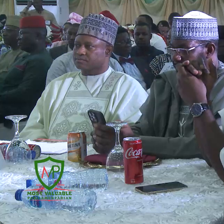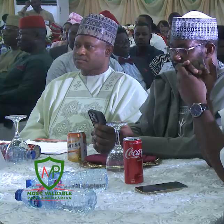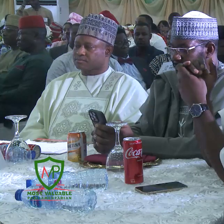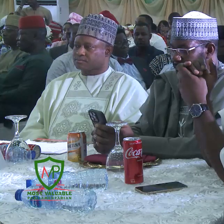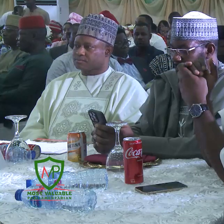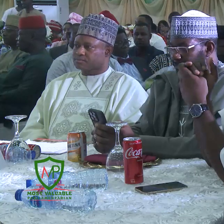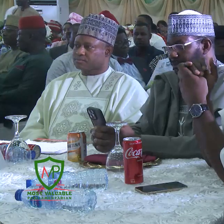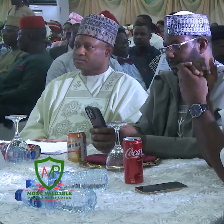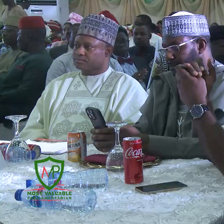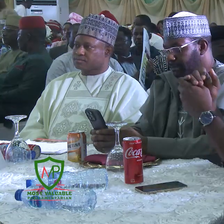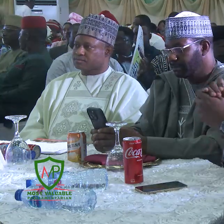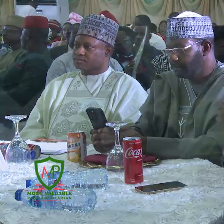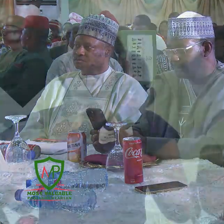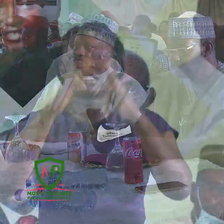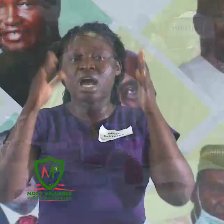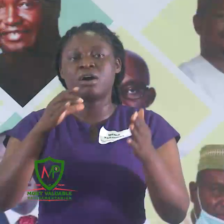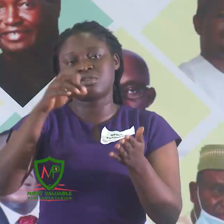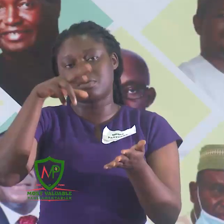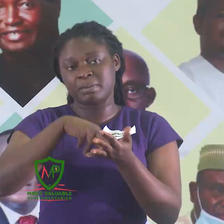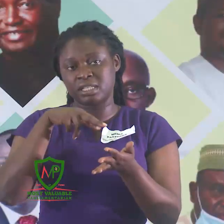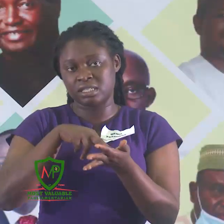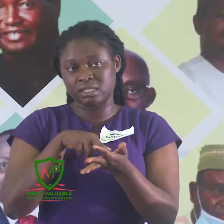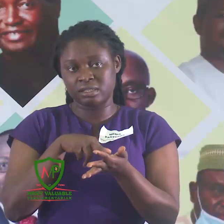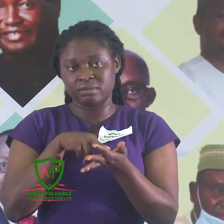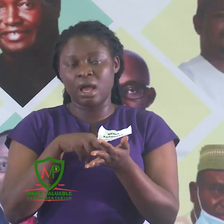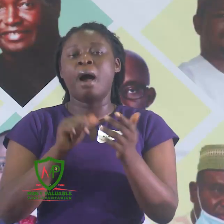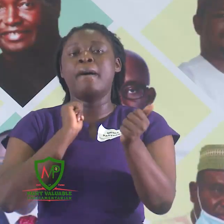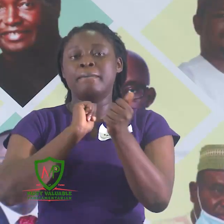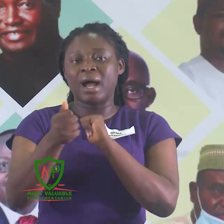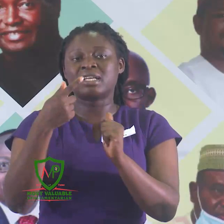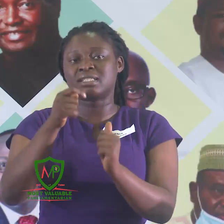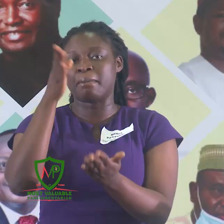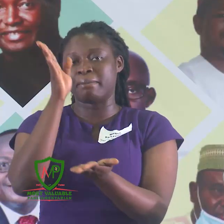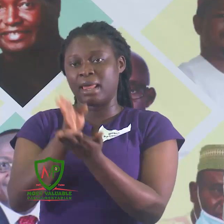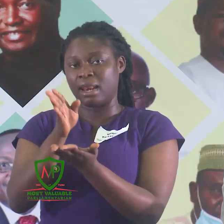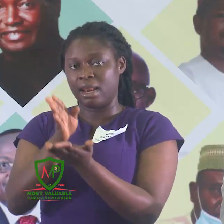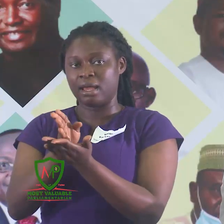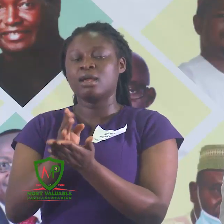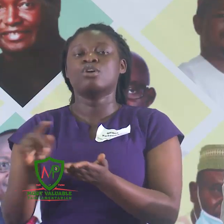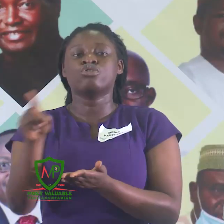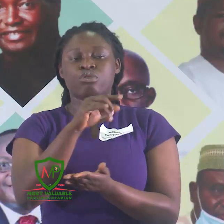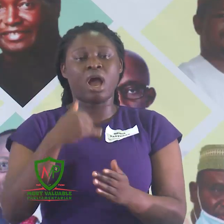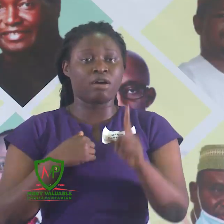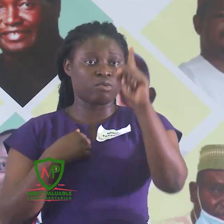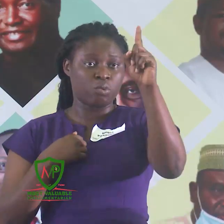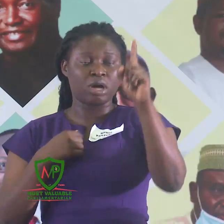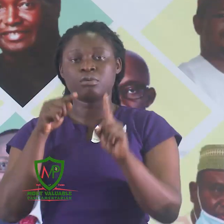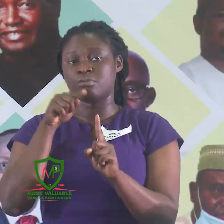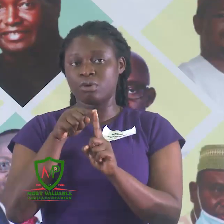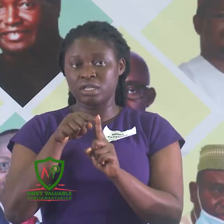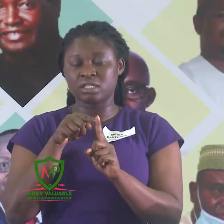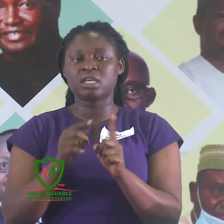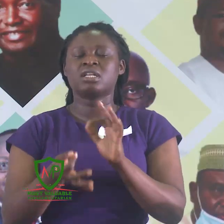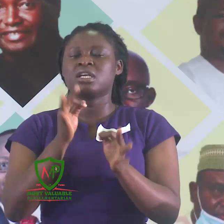If the Senate and the House of Representatives pass your bill, you have one point. If